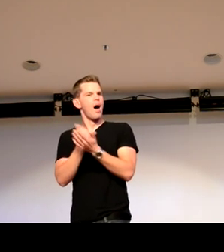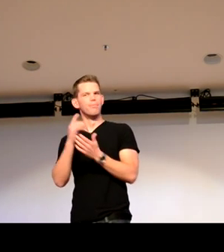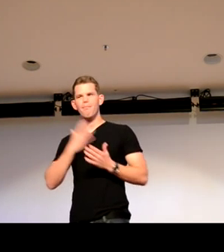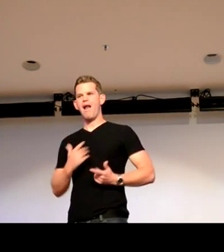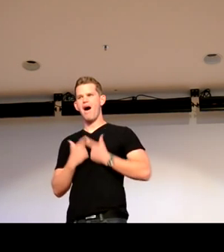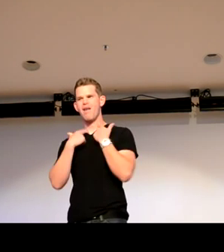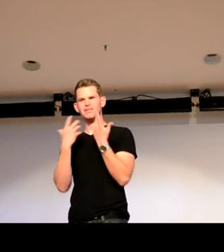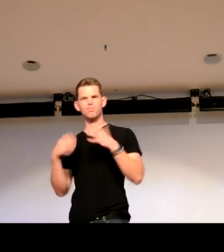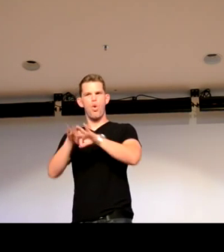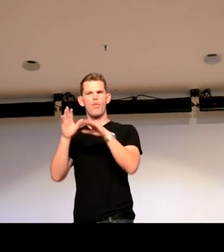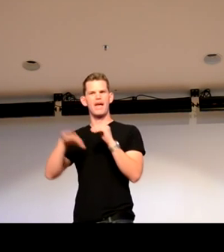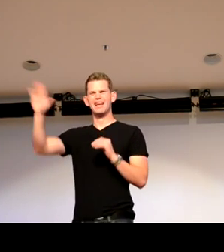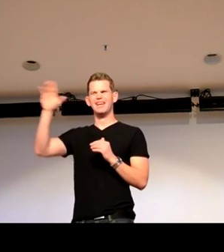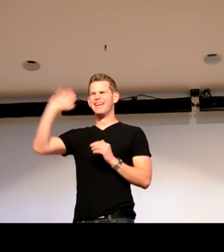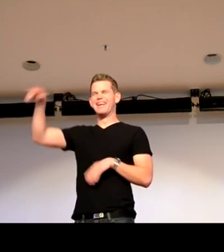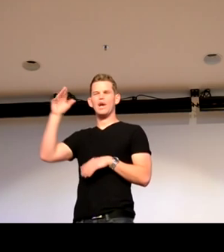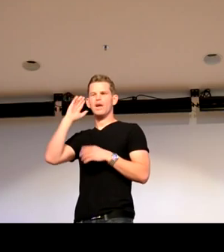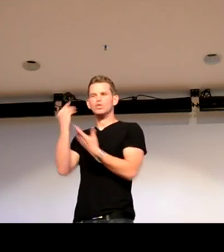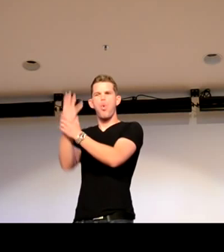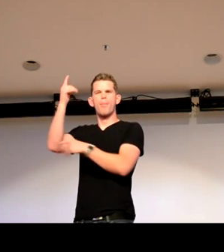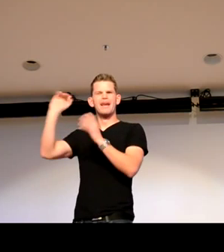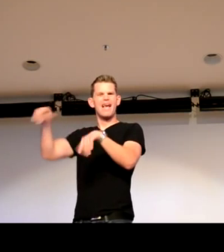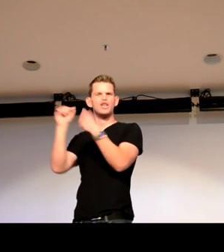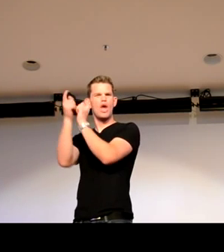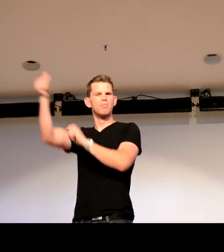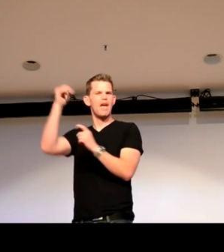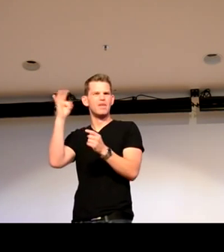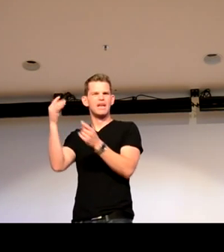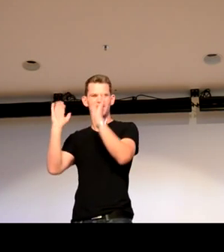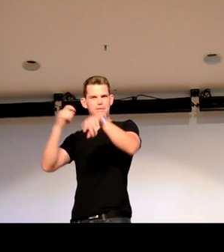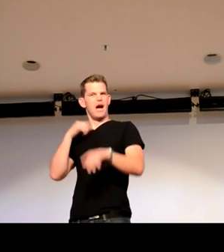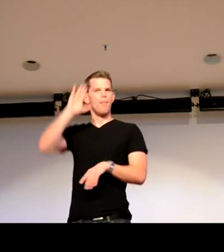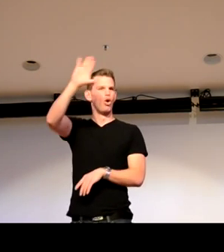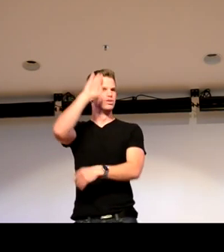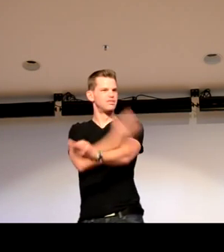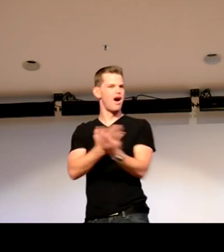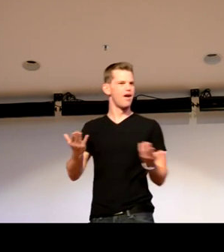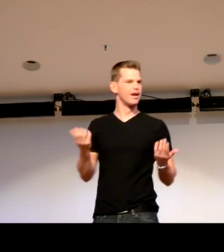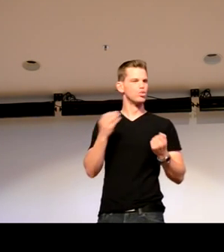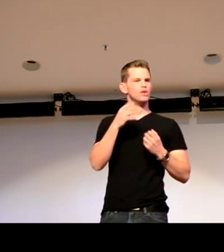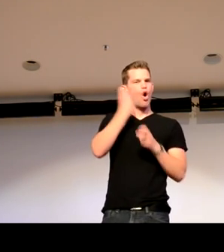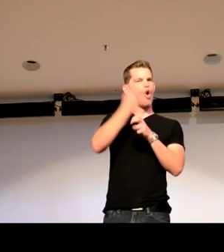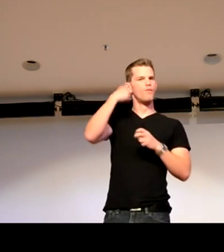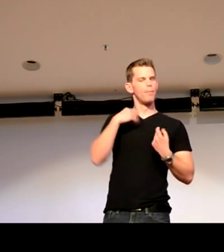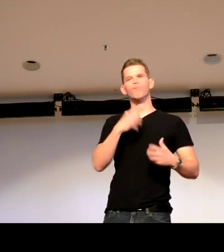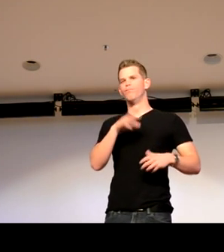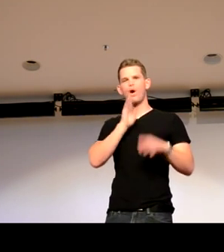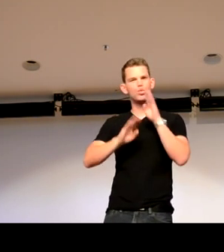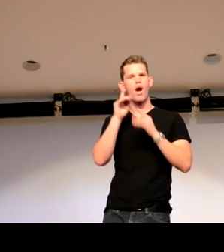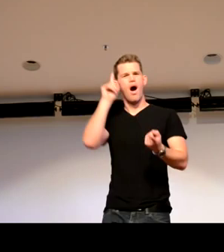my mom cared about that person more than me and I said you know he needs to grow up he needs to change himself I'm your son so you got